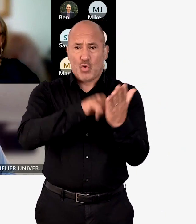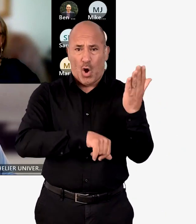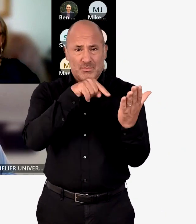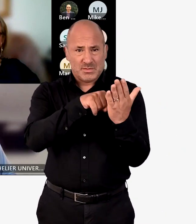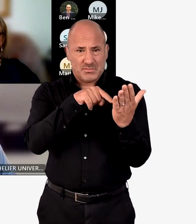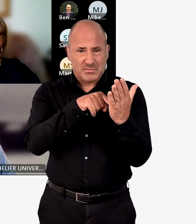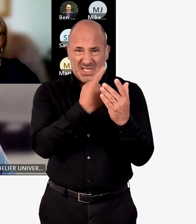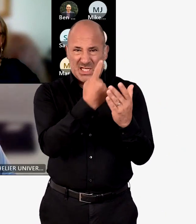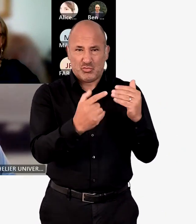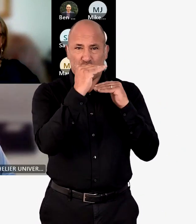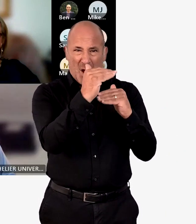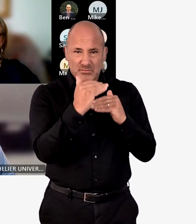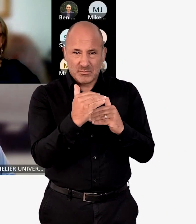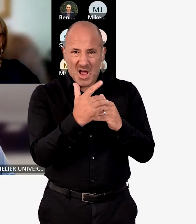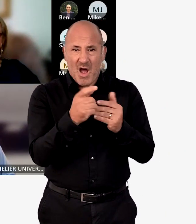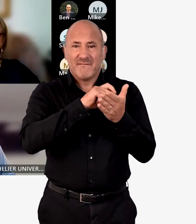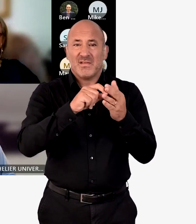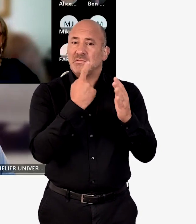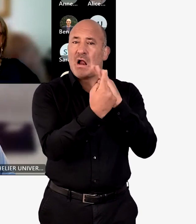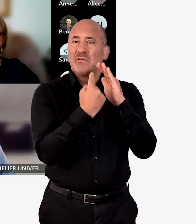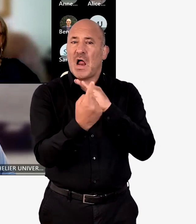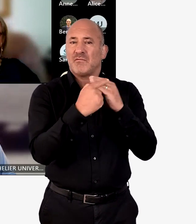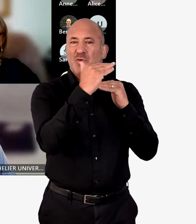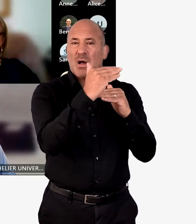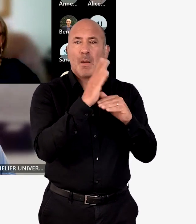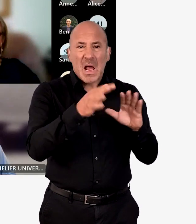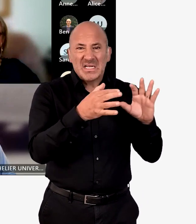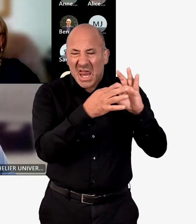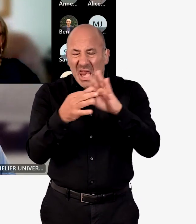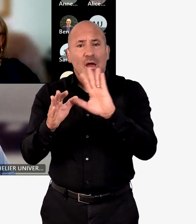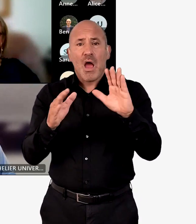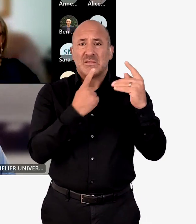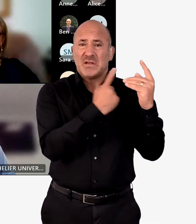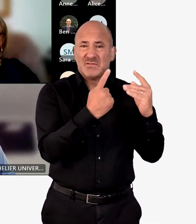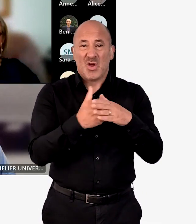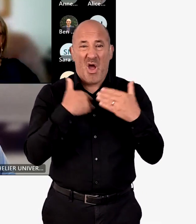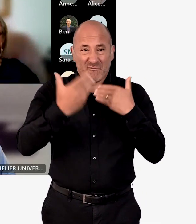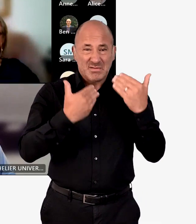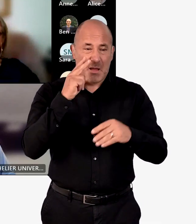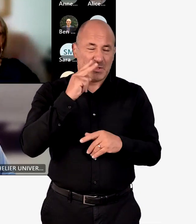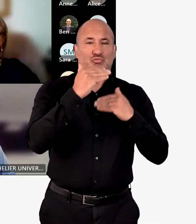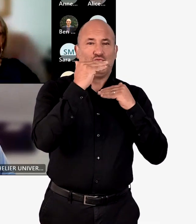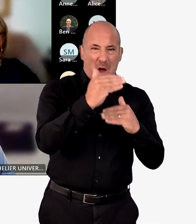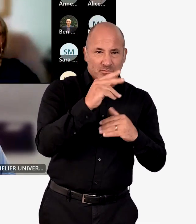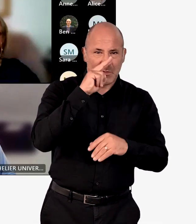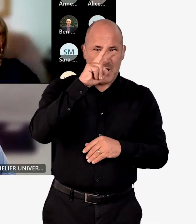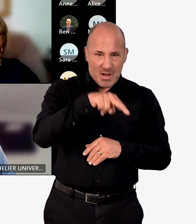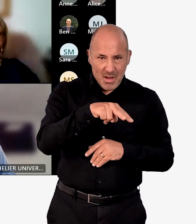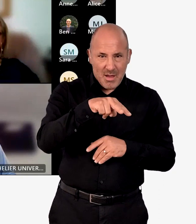Just a word about the document itself. Each chapter has been written as a standalone chapter. So you will see every